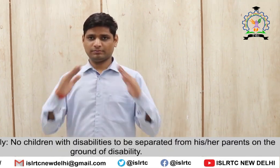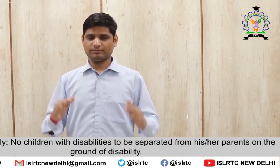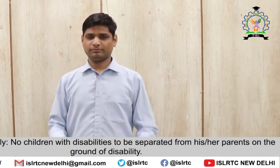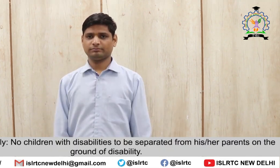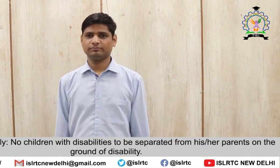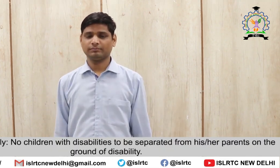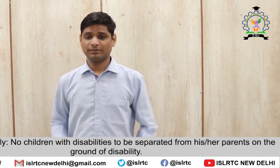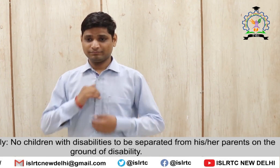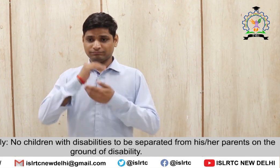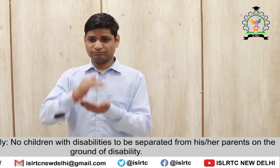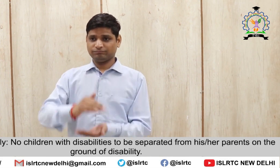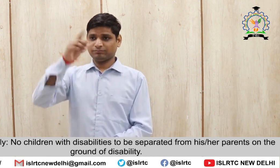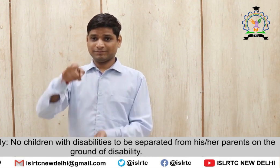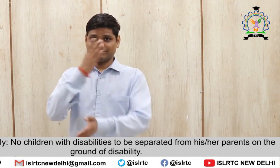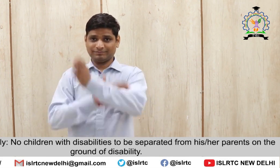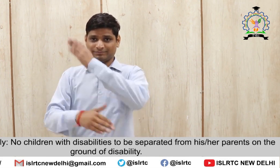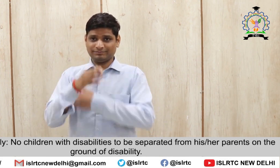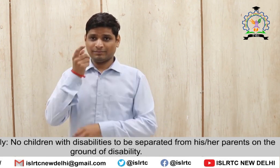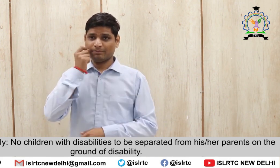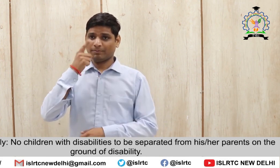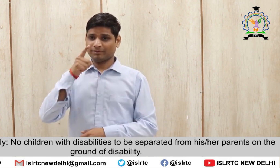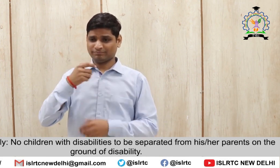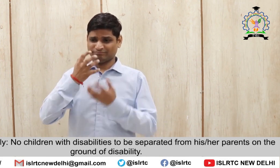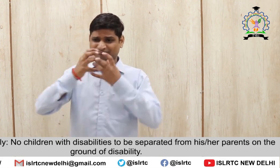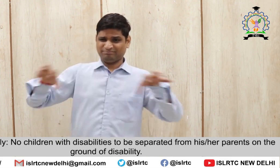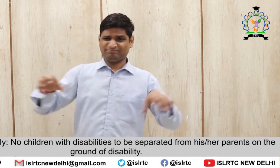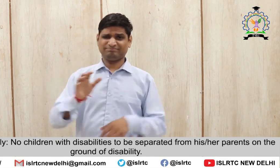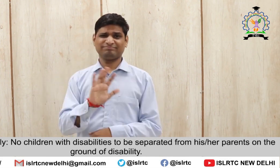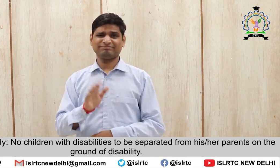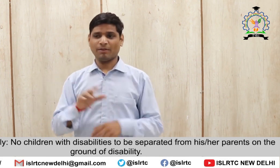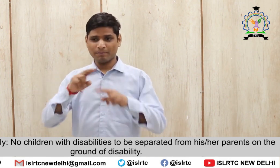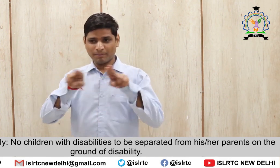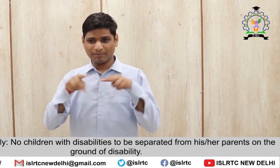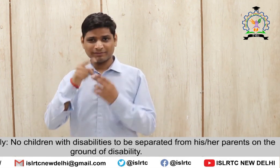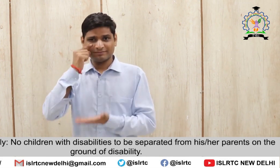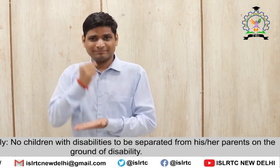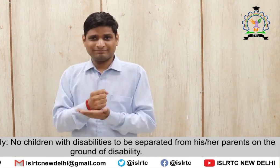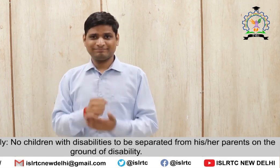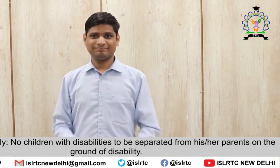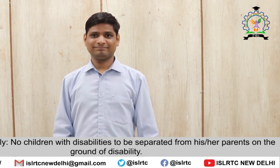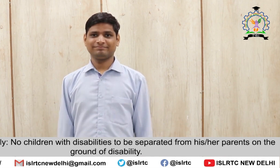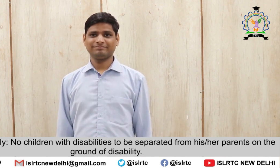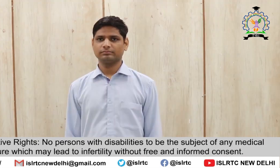6. Home and family No children with disabilities to be separated from his or her parents on the ground of disability